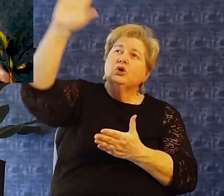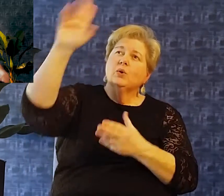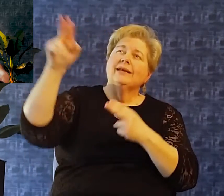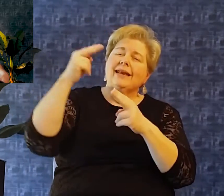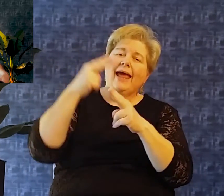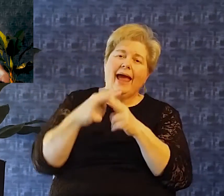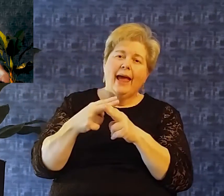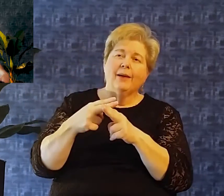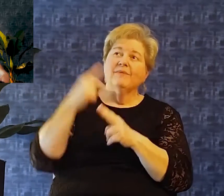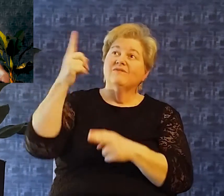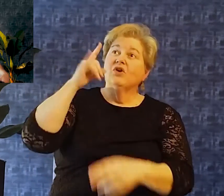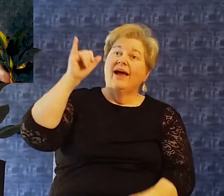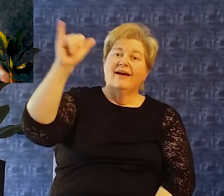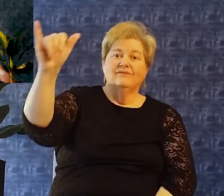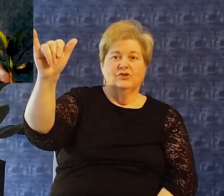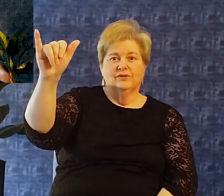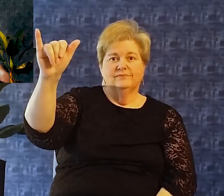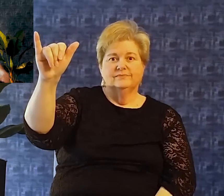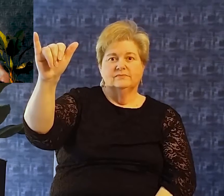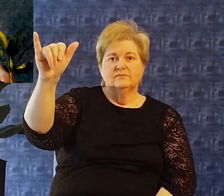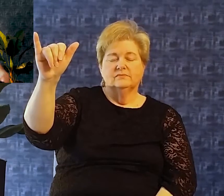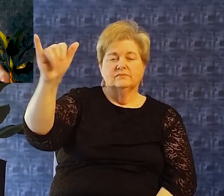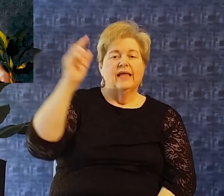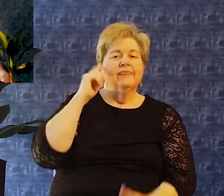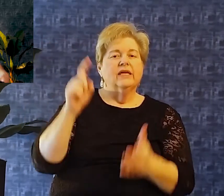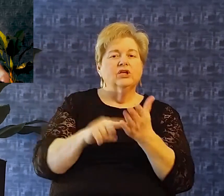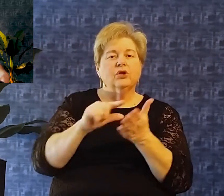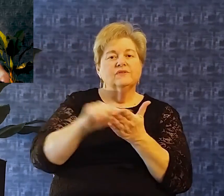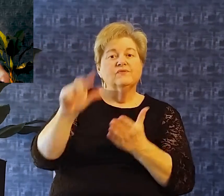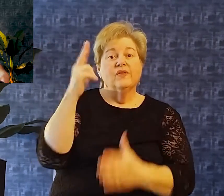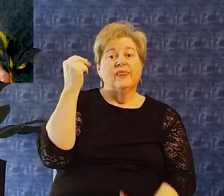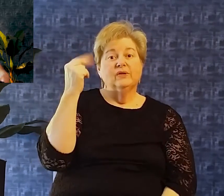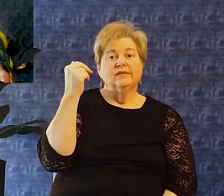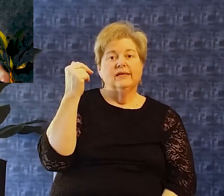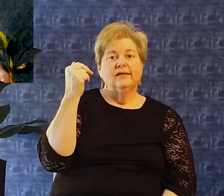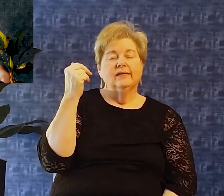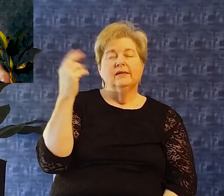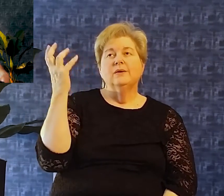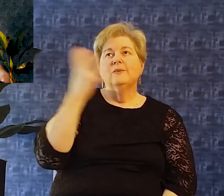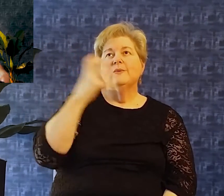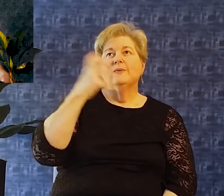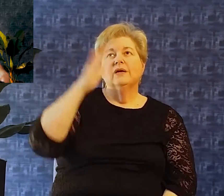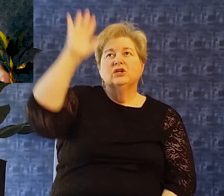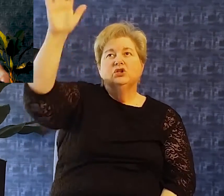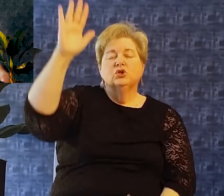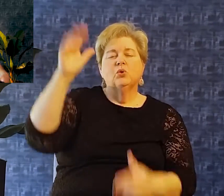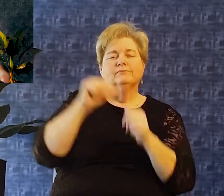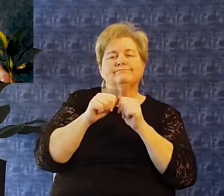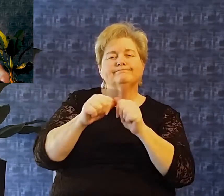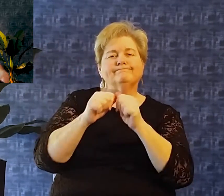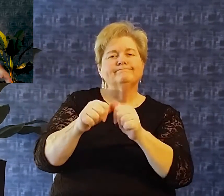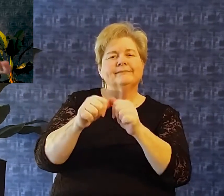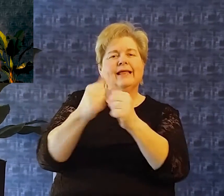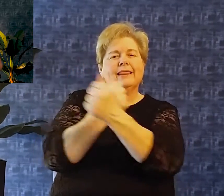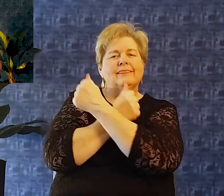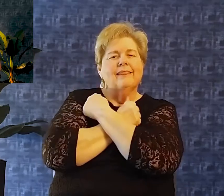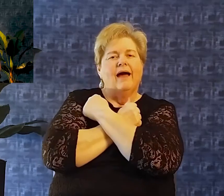glorify your name forever And then notice verse 13 for great is your steadfast love to me